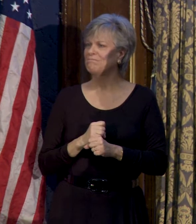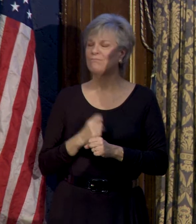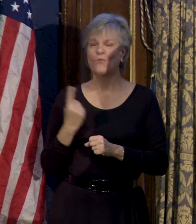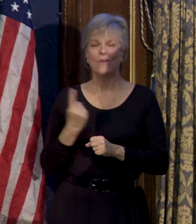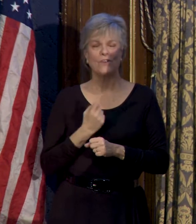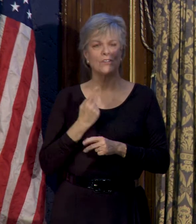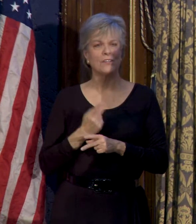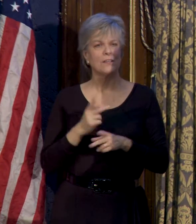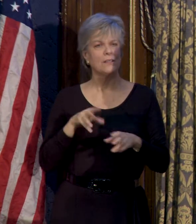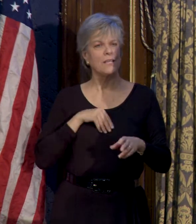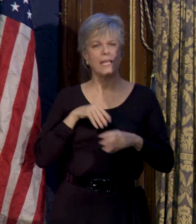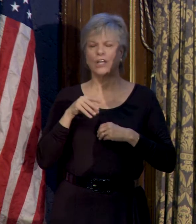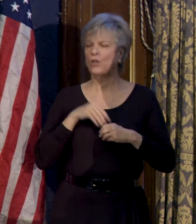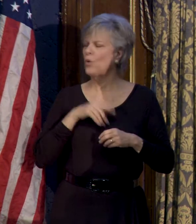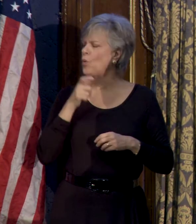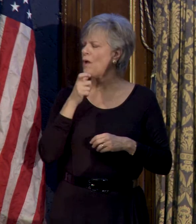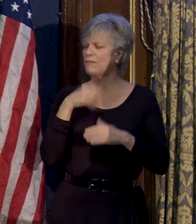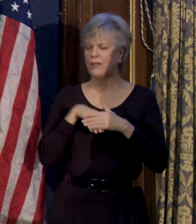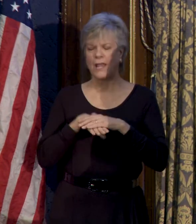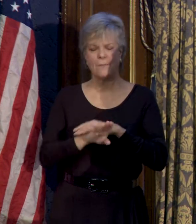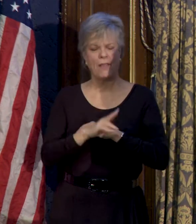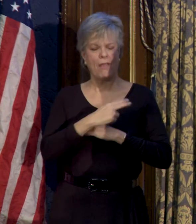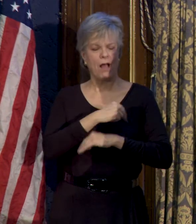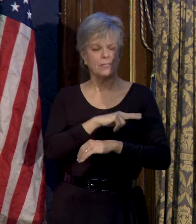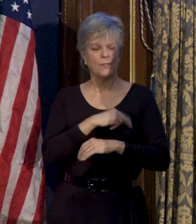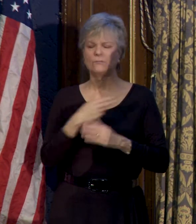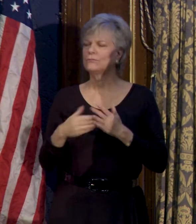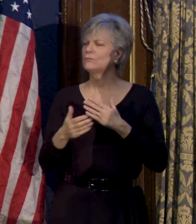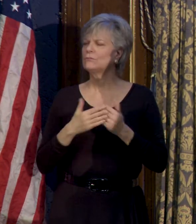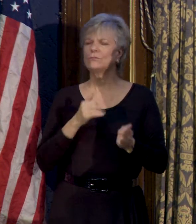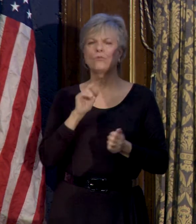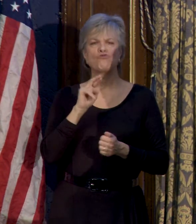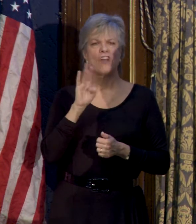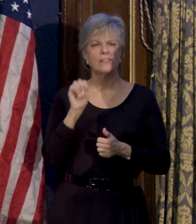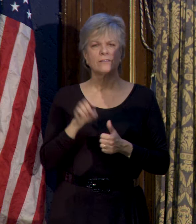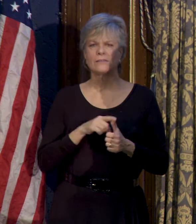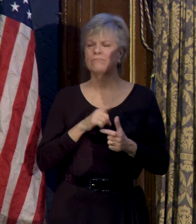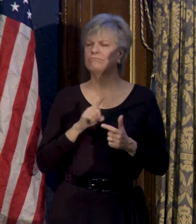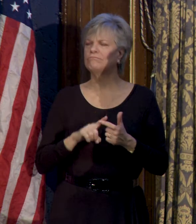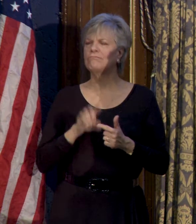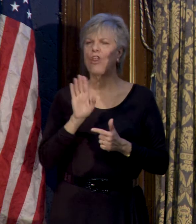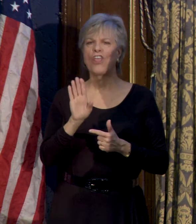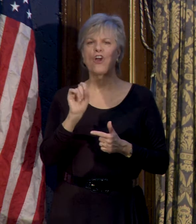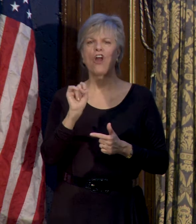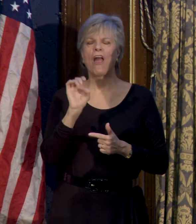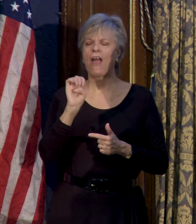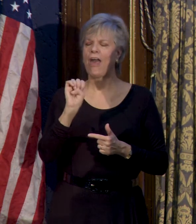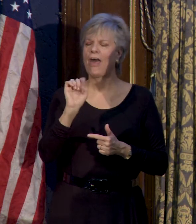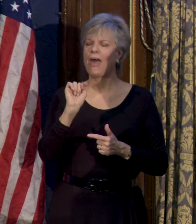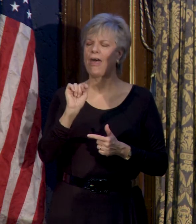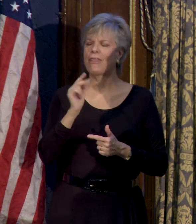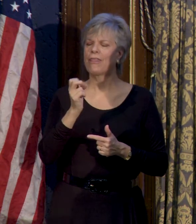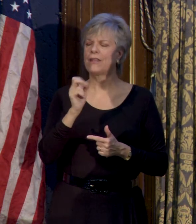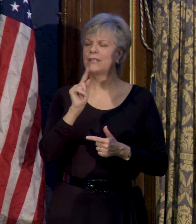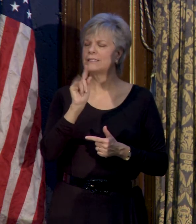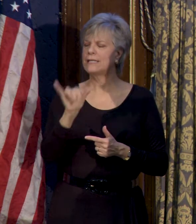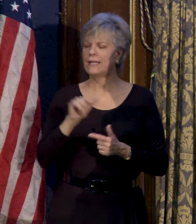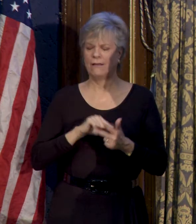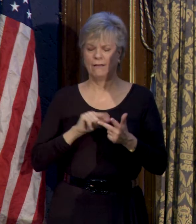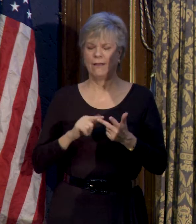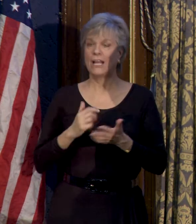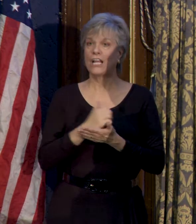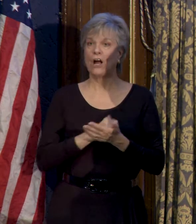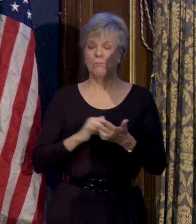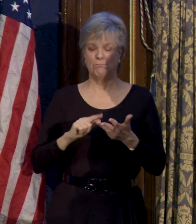always taken whoever came to our door, regardless of their race, their ethnicity, their income, their